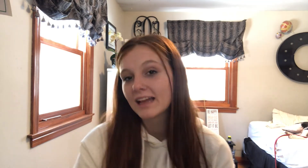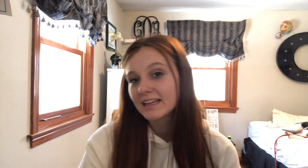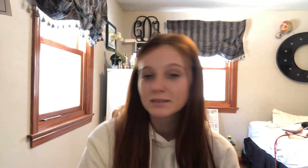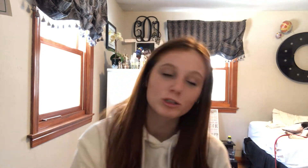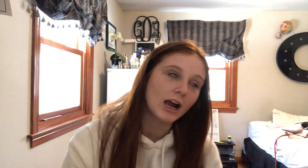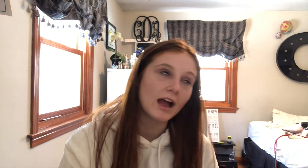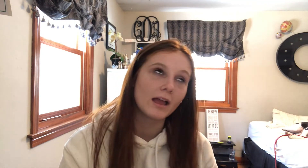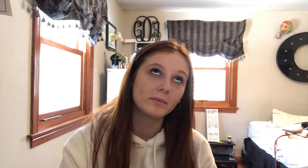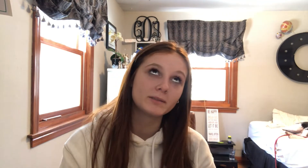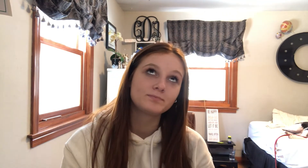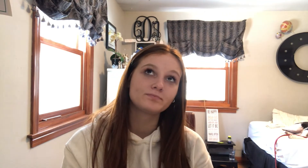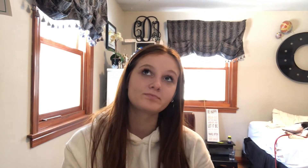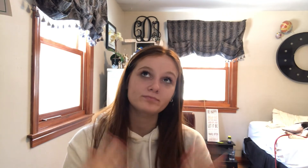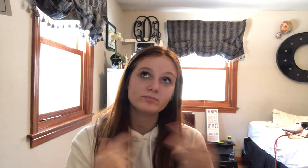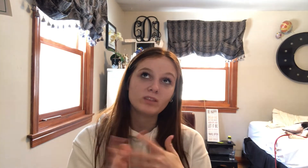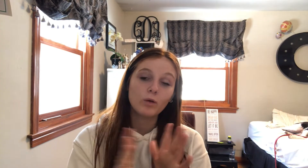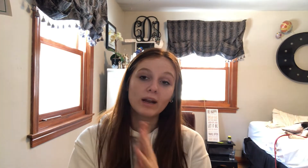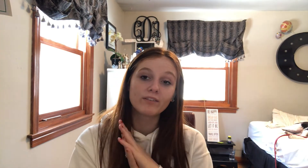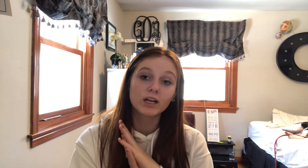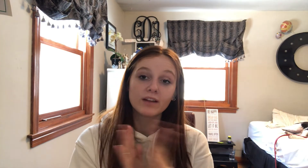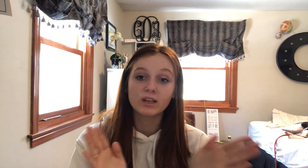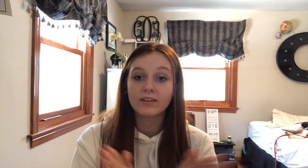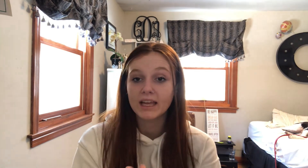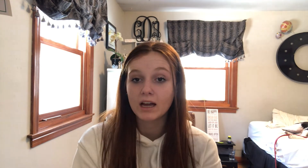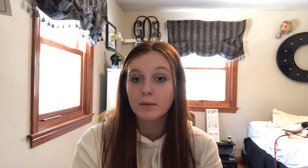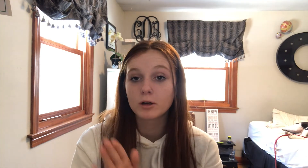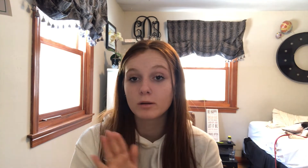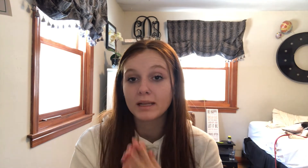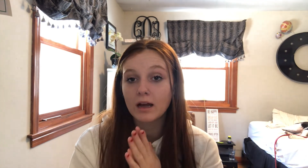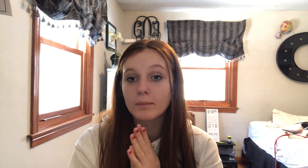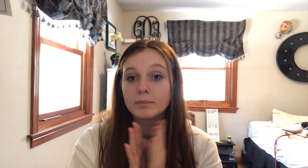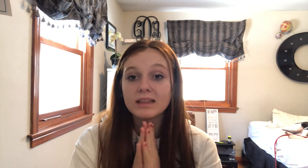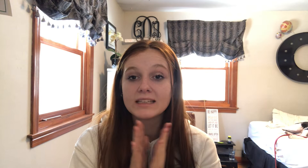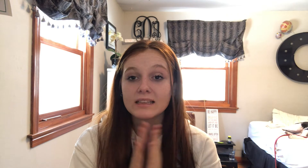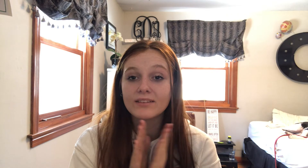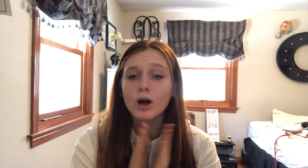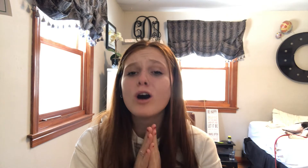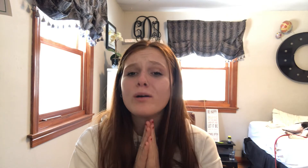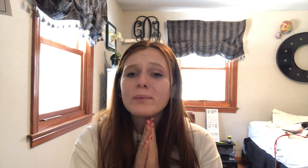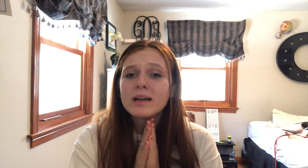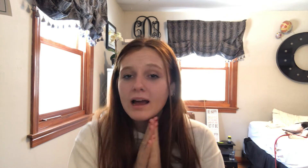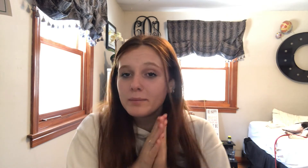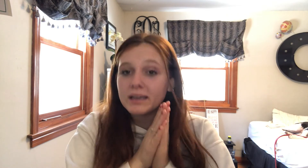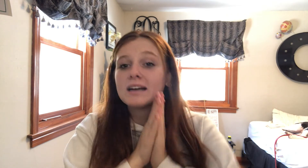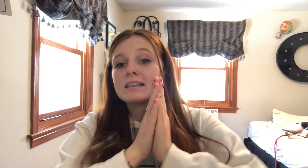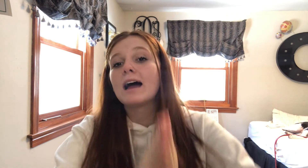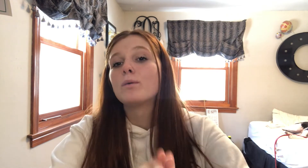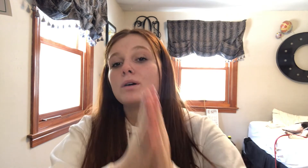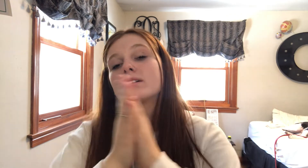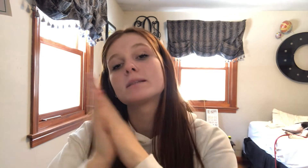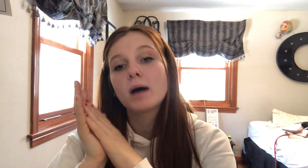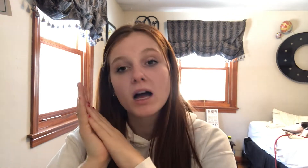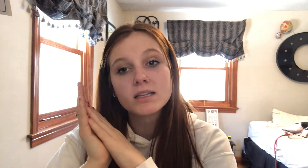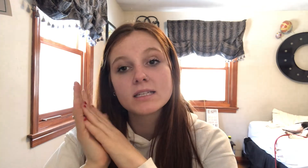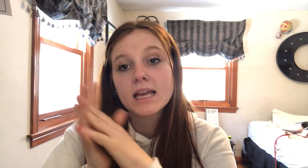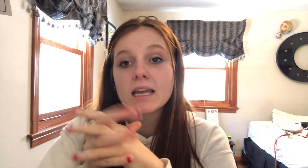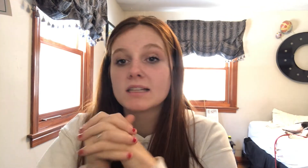like, subscribe, whatever. If you have a hate comment or a mean comment, please leave at home because I will respond. And